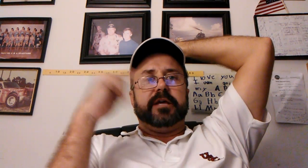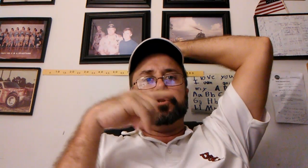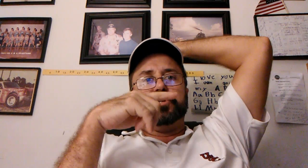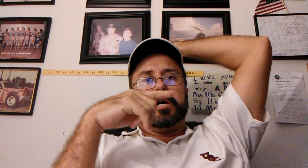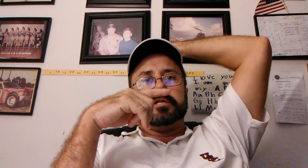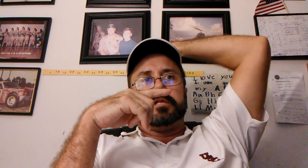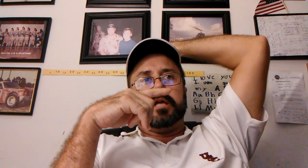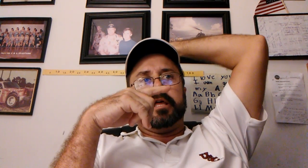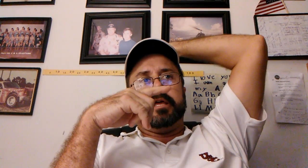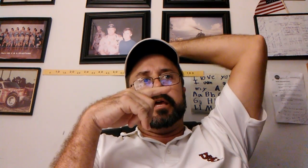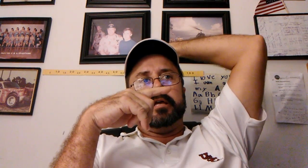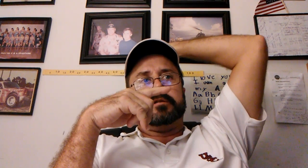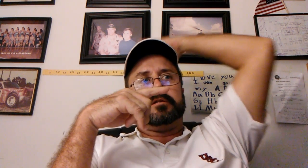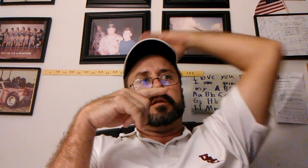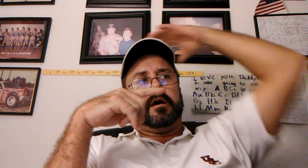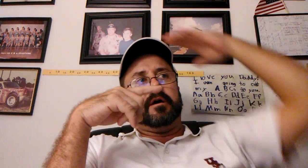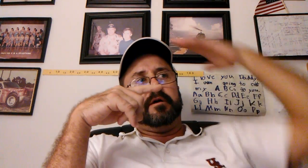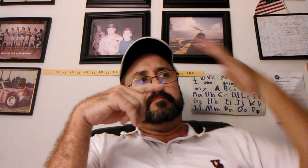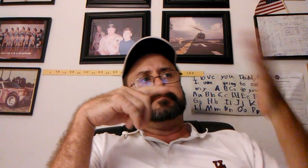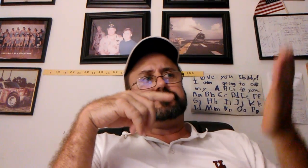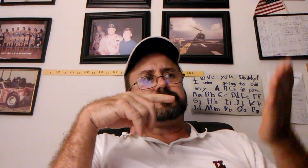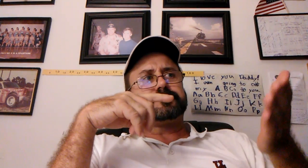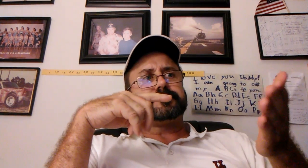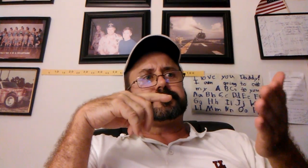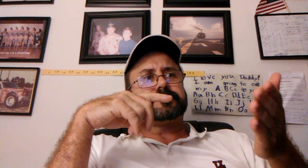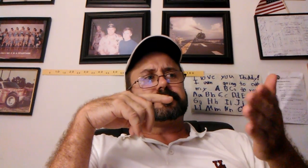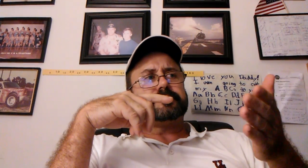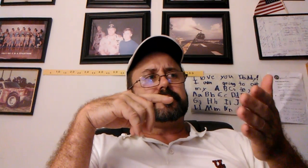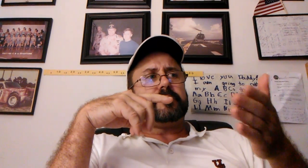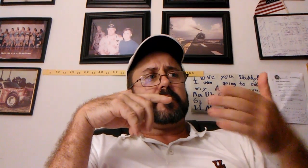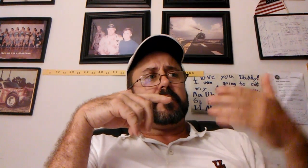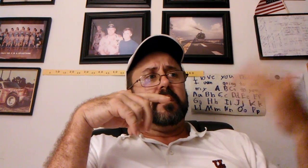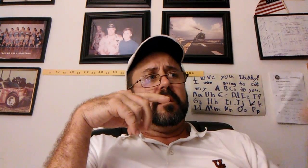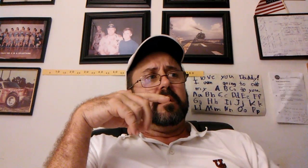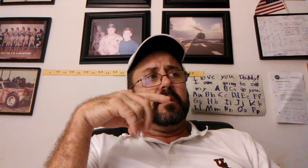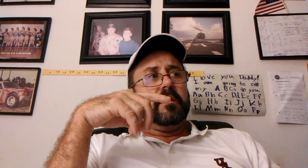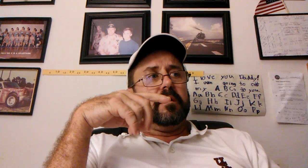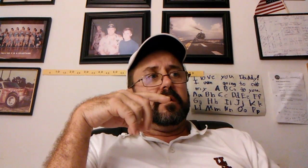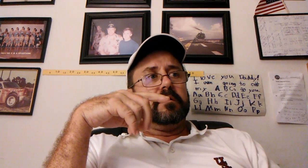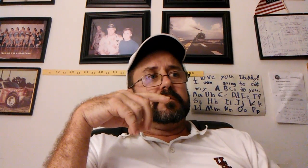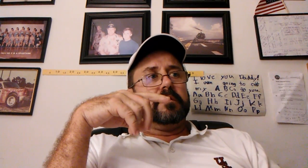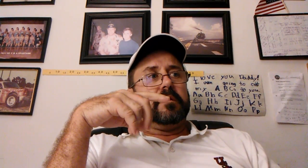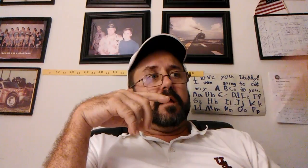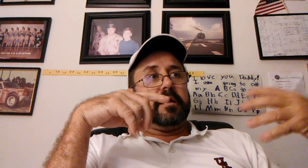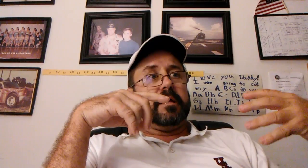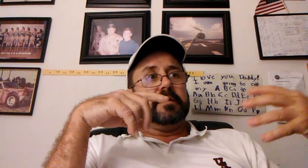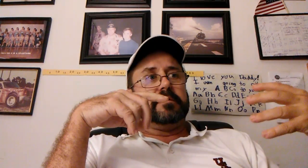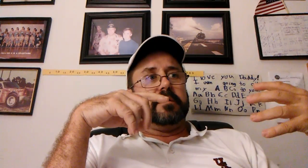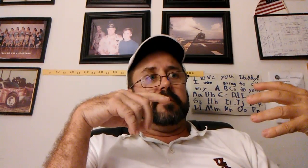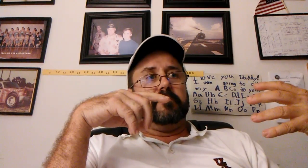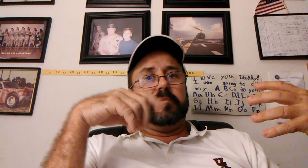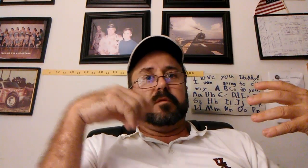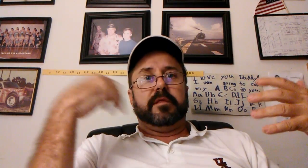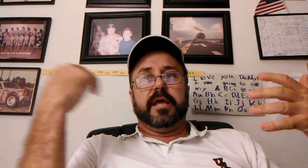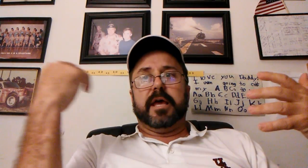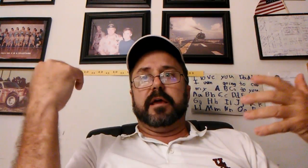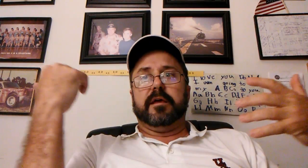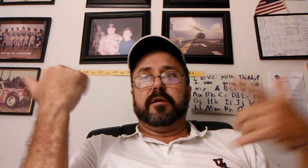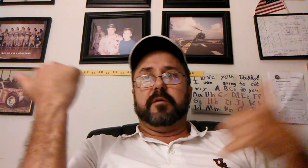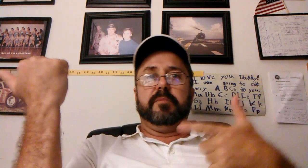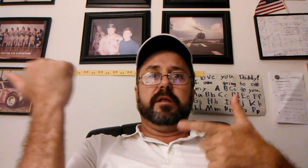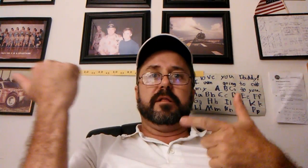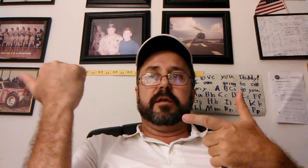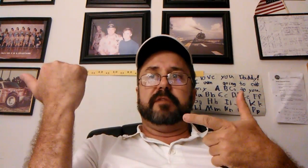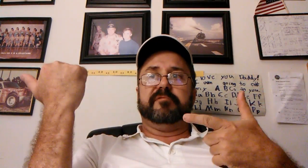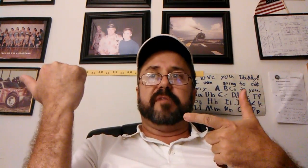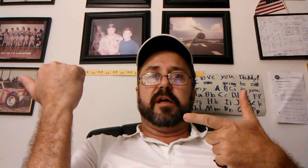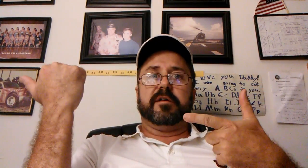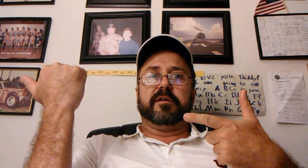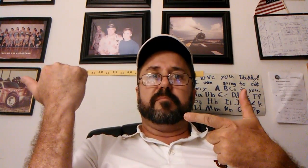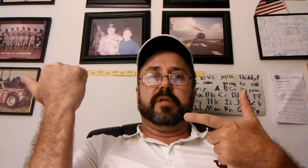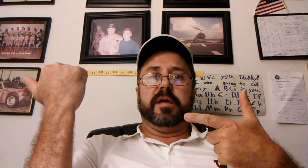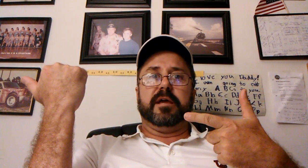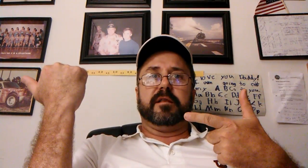an injustice against them, they immediately file a complaint.